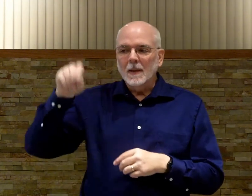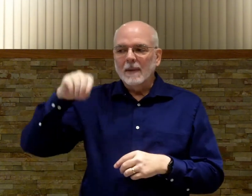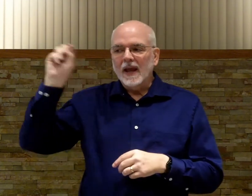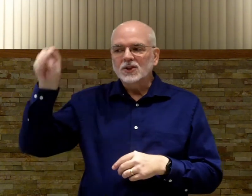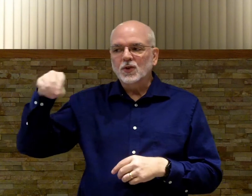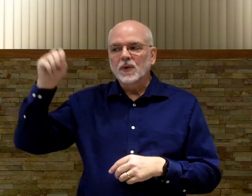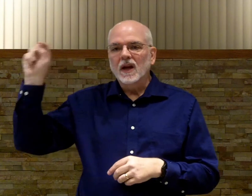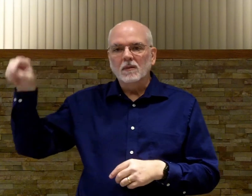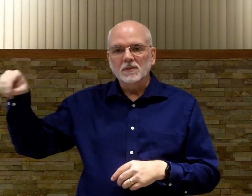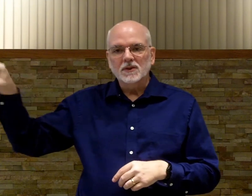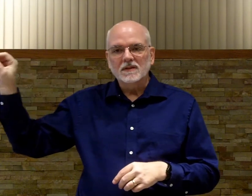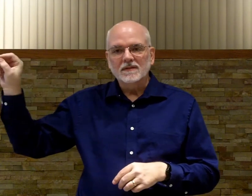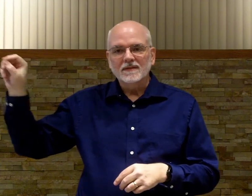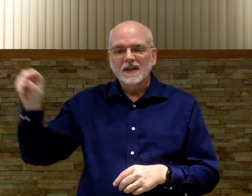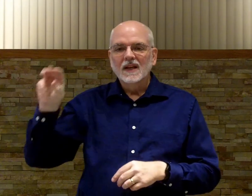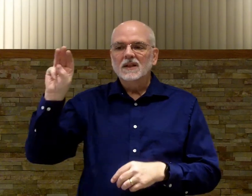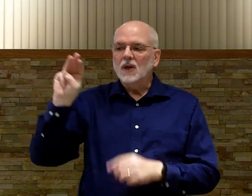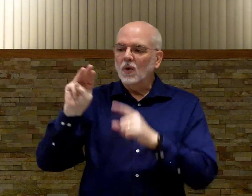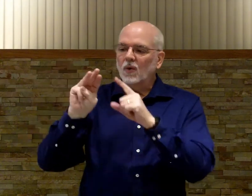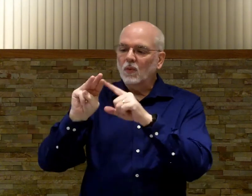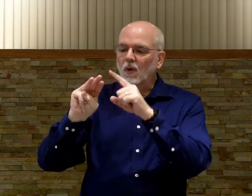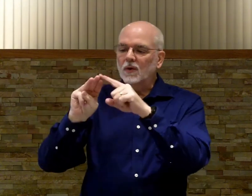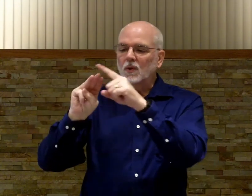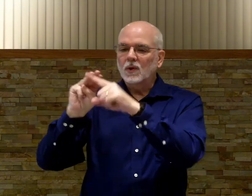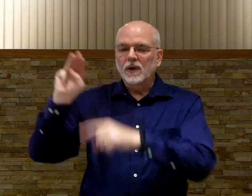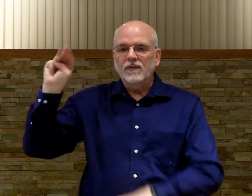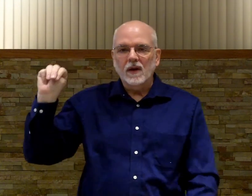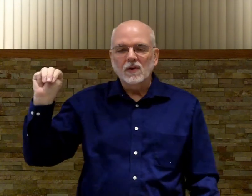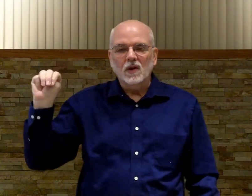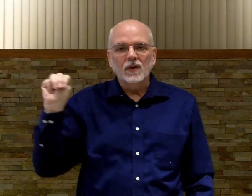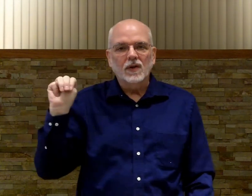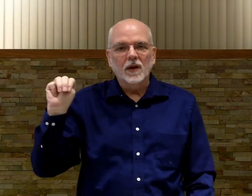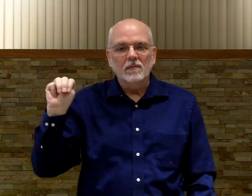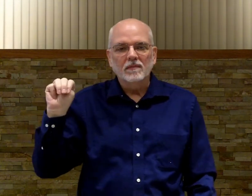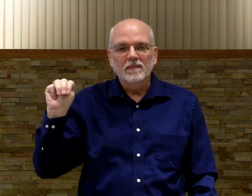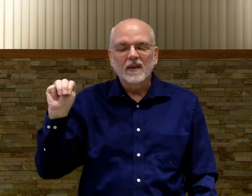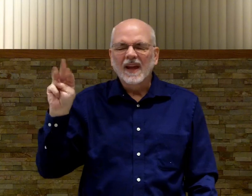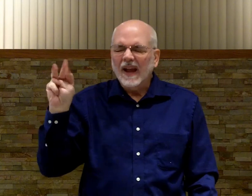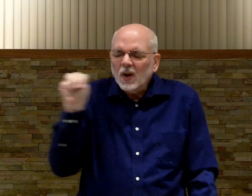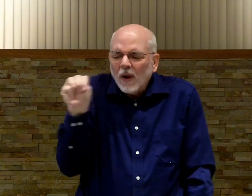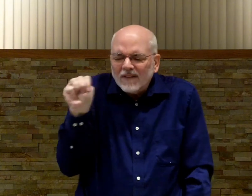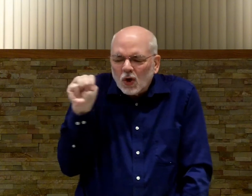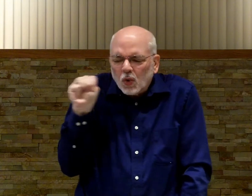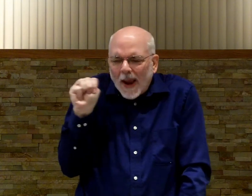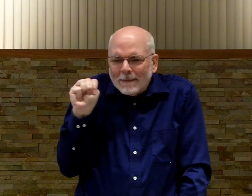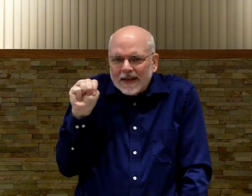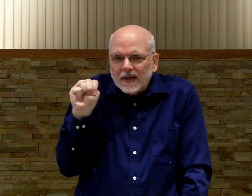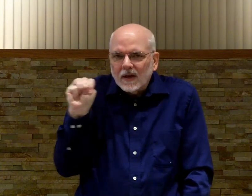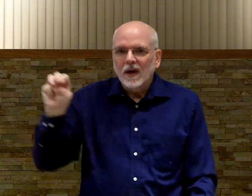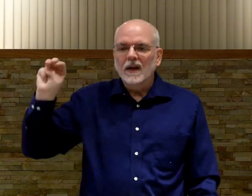M has three humps. So one, two, three fingers over your thumb. And you don't have to cramp it. All right?